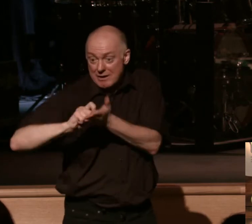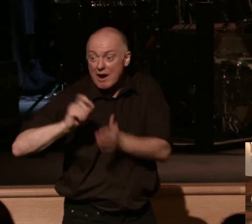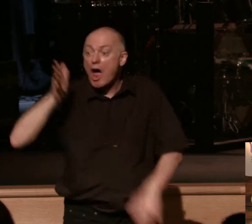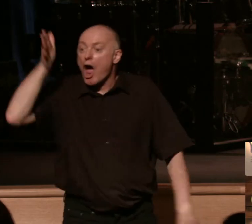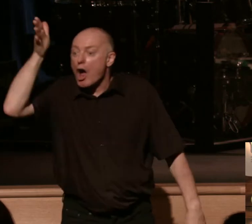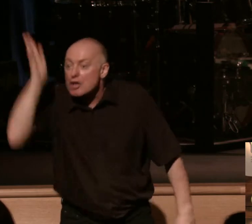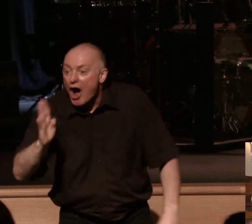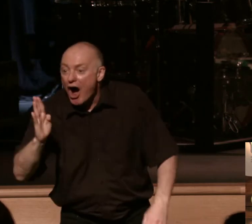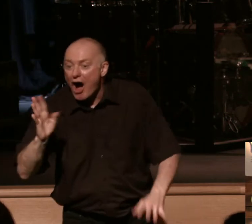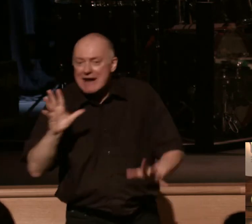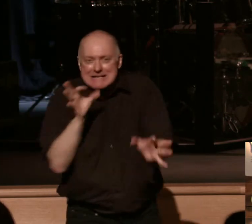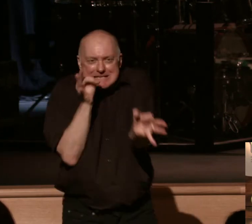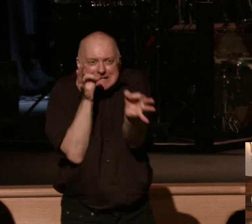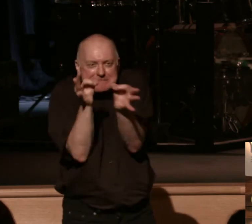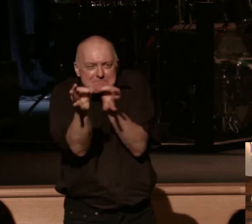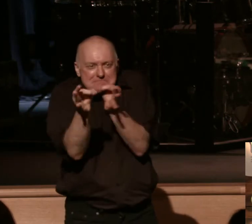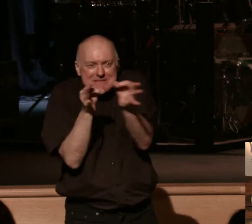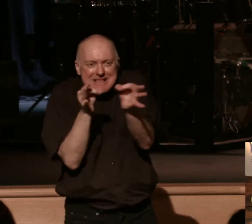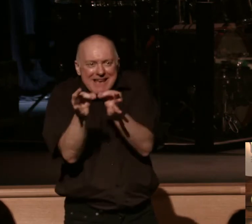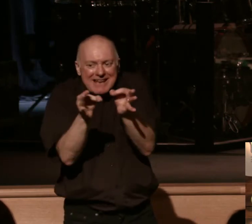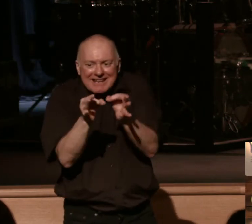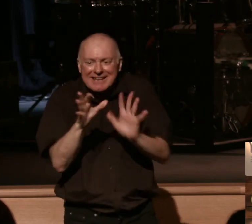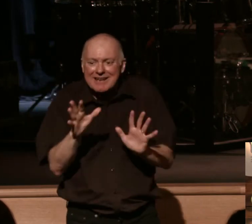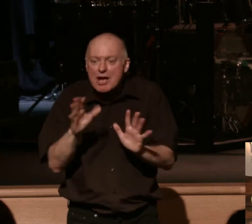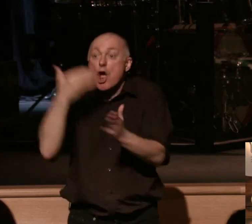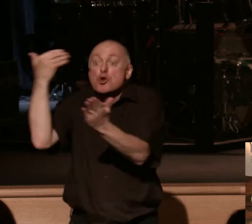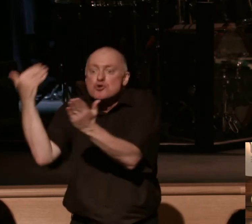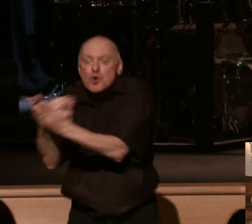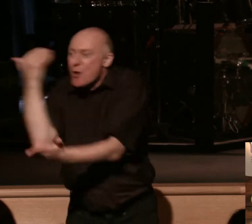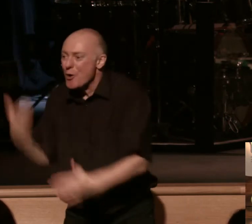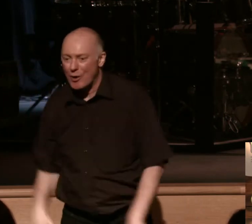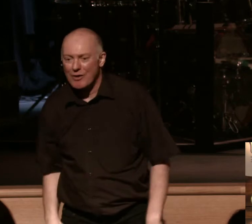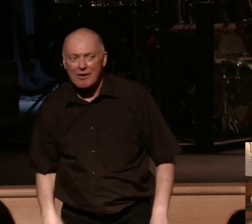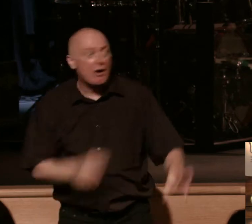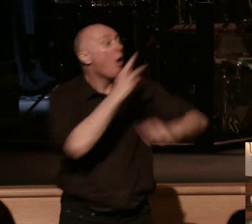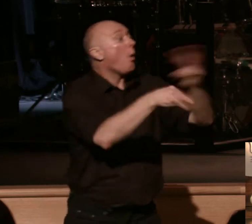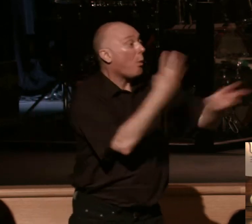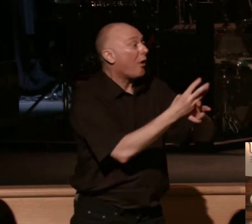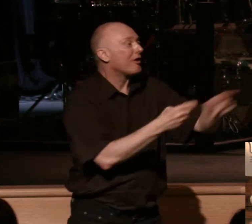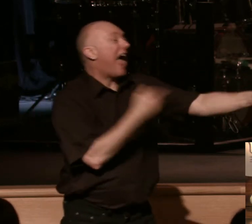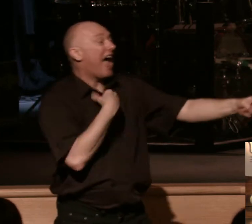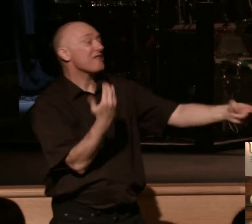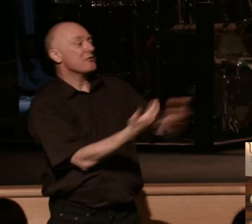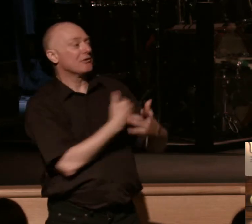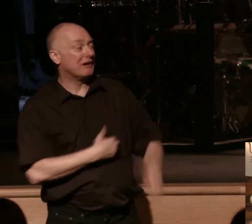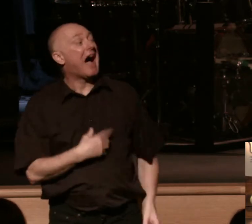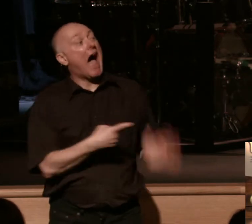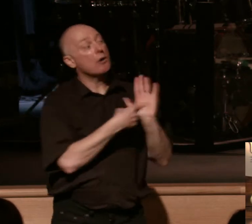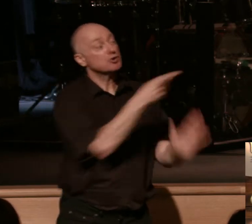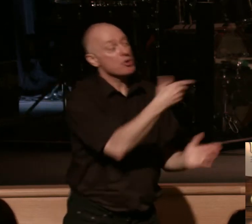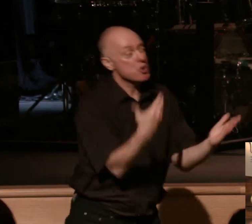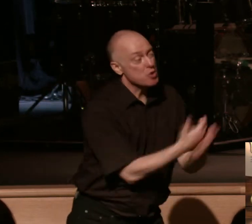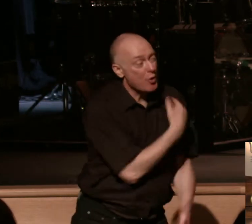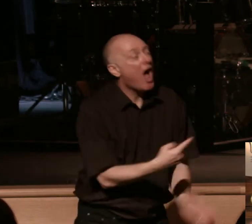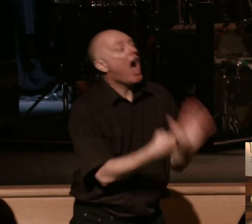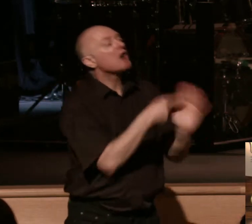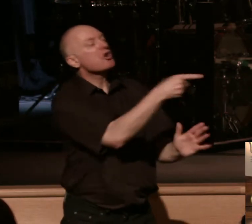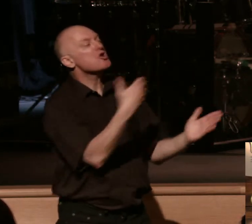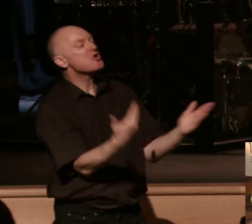is unpacking his version of new. And he's like, hey world, do you think you got new? I'll show you new. I'll show you a new that never